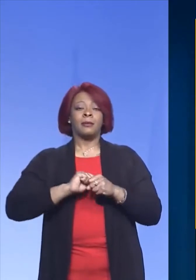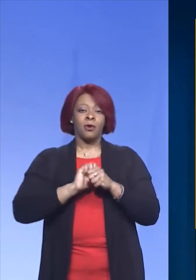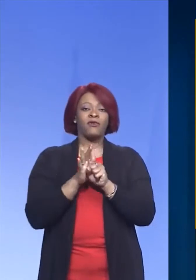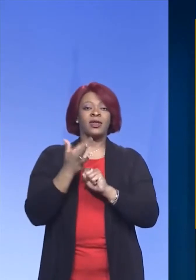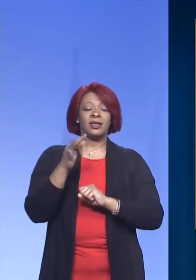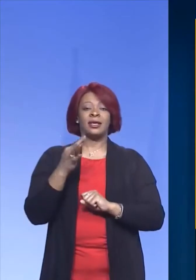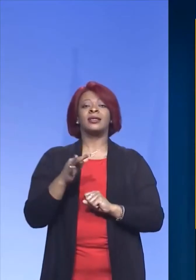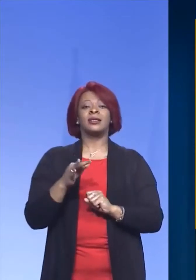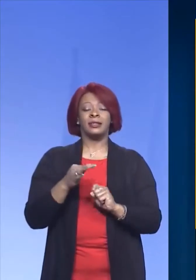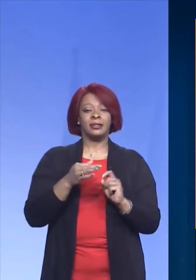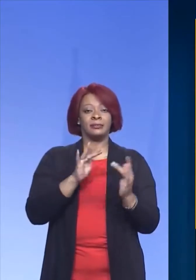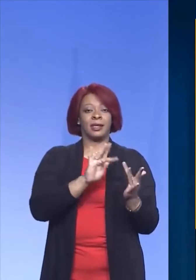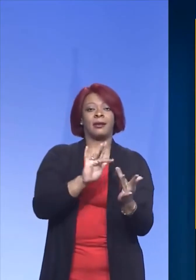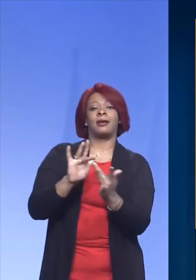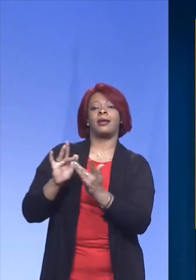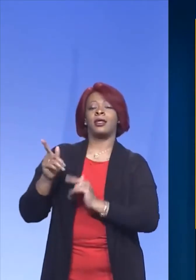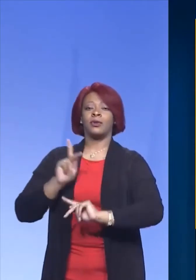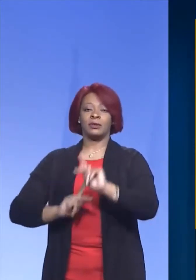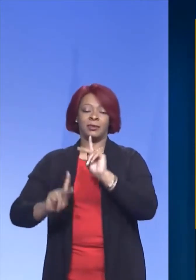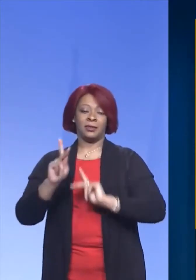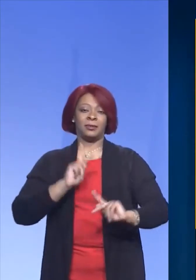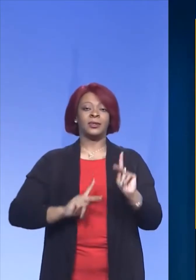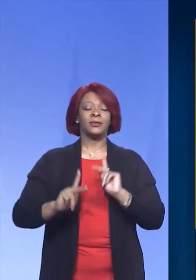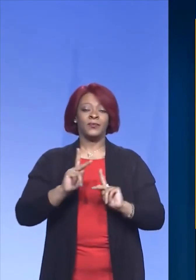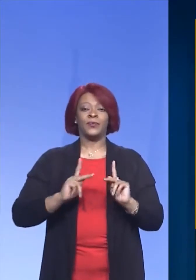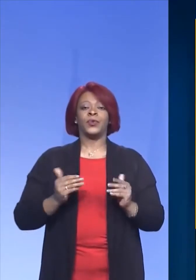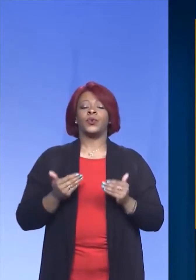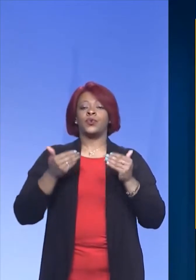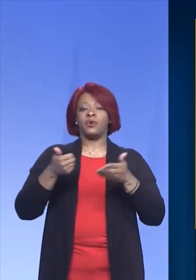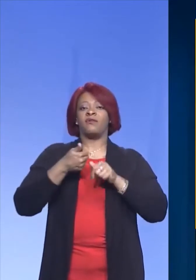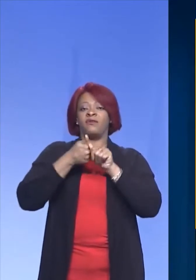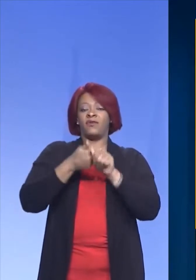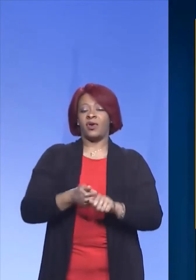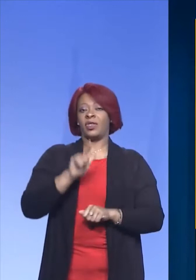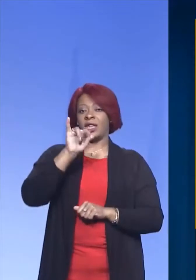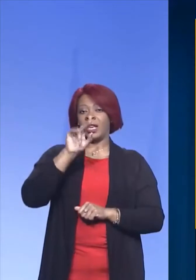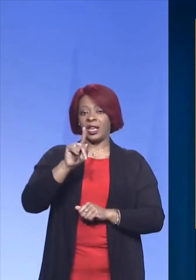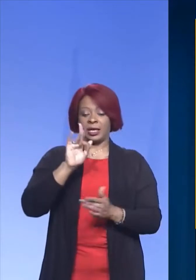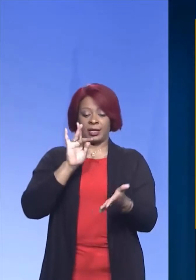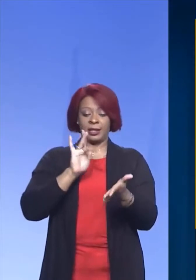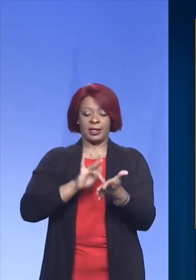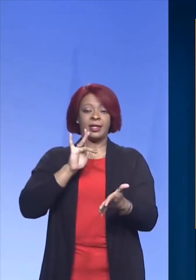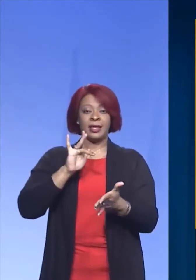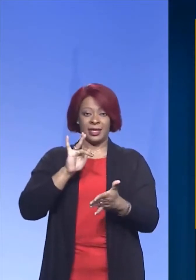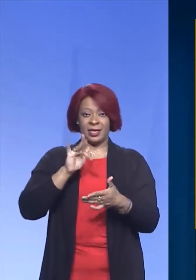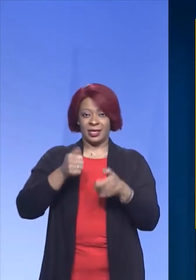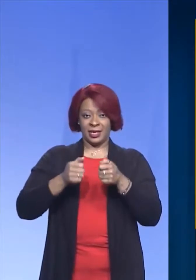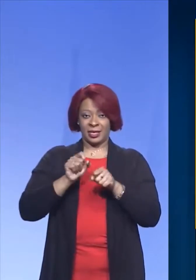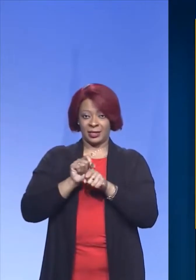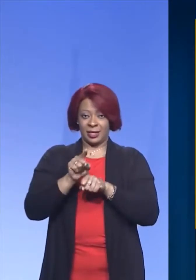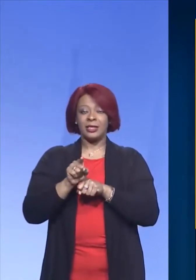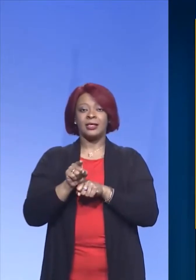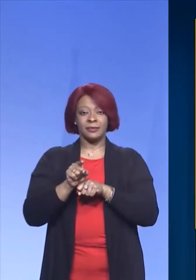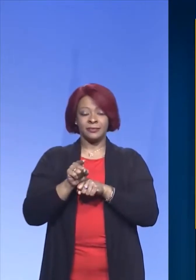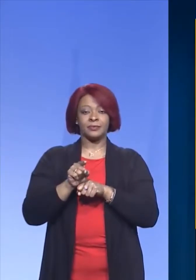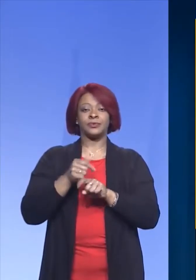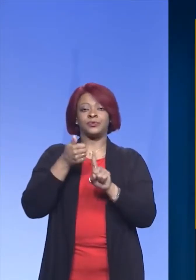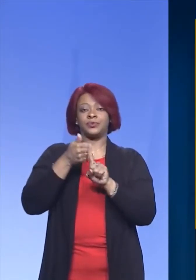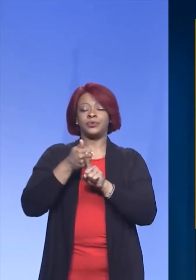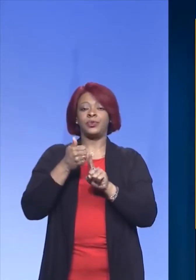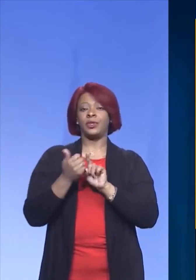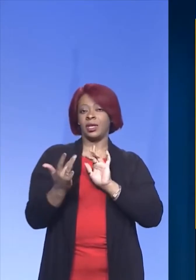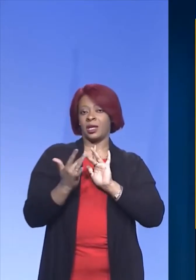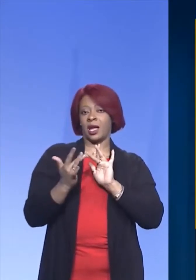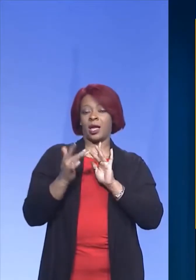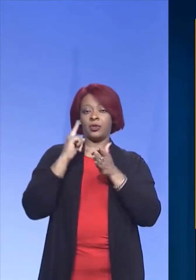and asking that individual to follow a link that's sent by text so they can do their own contact